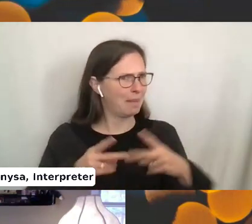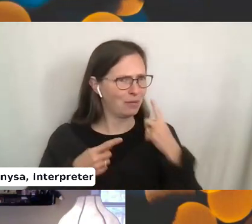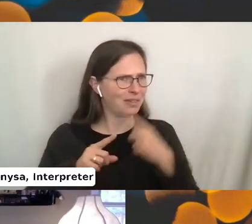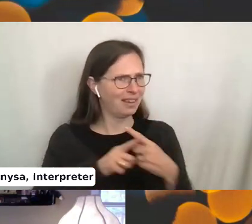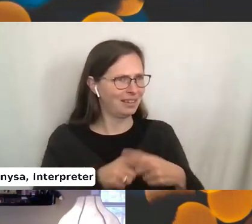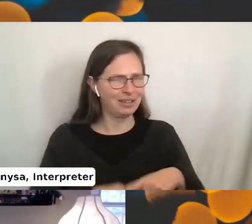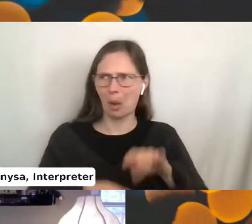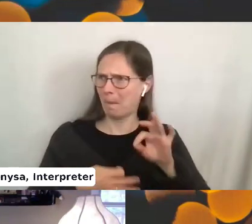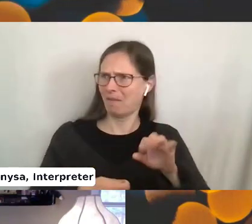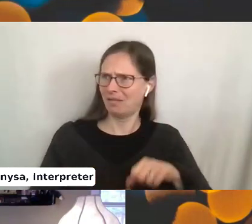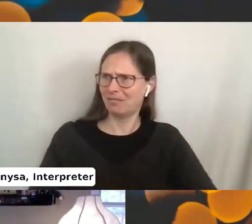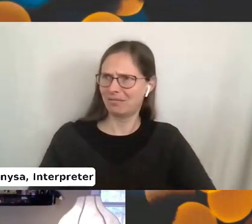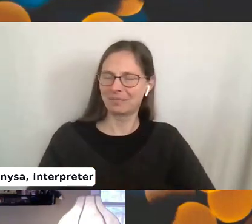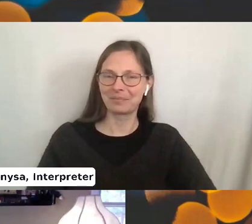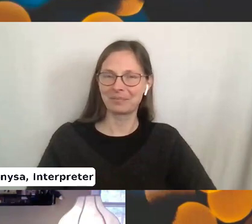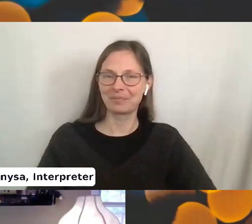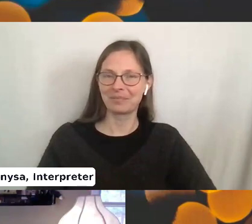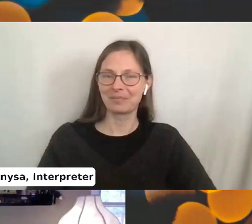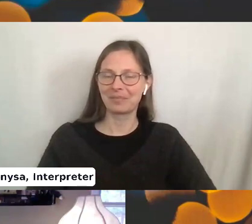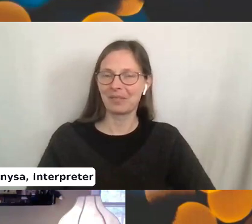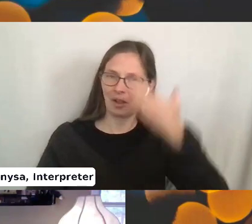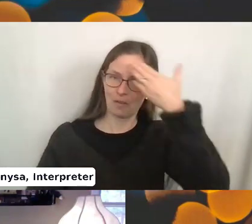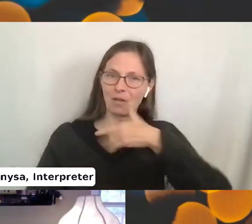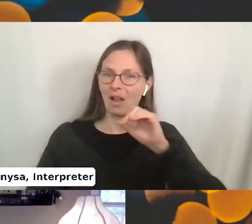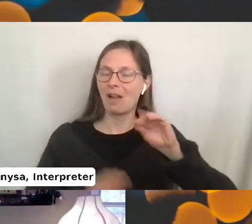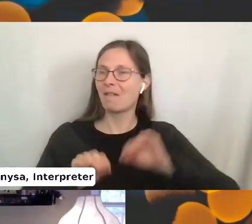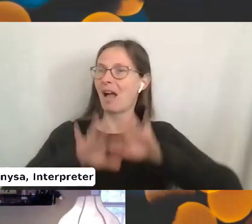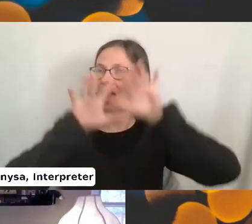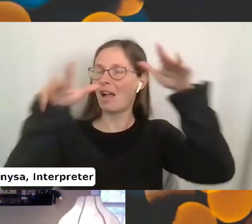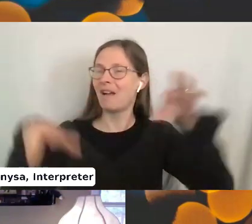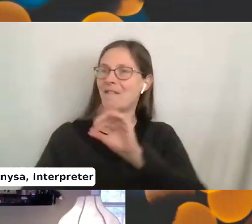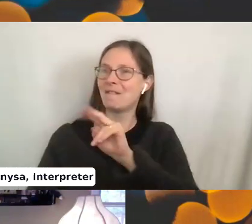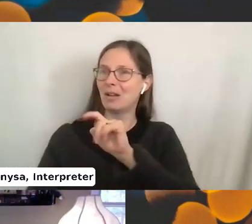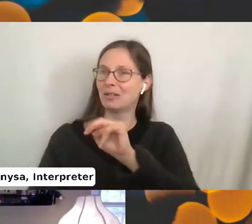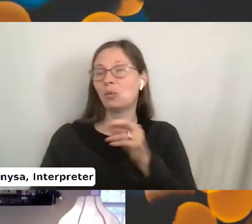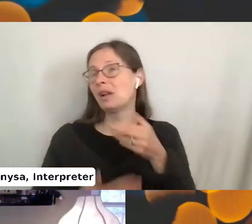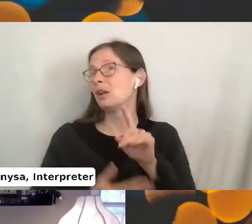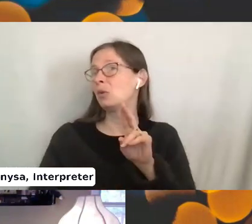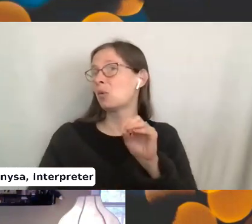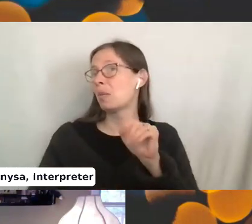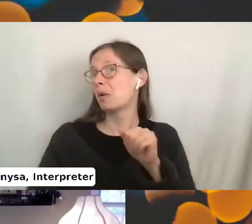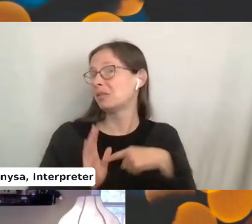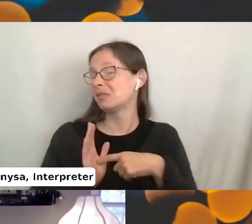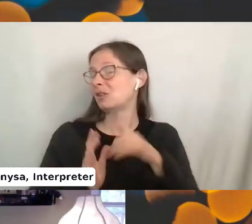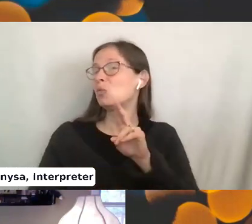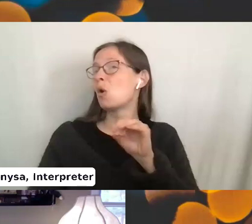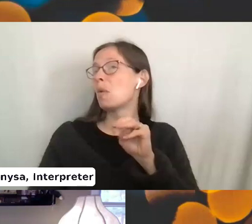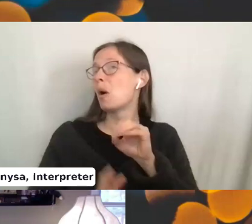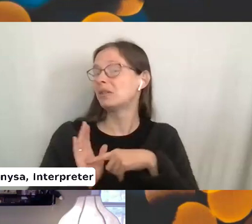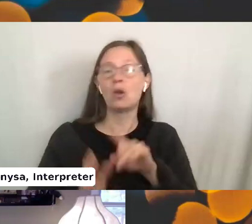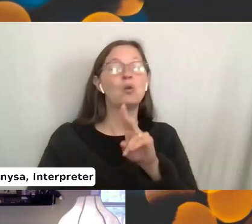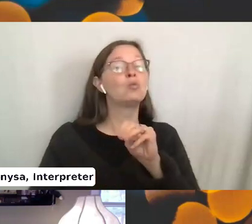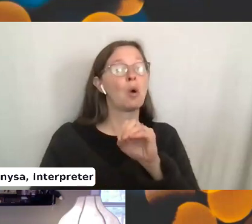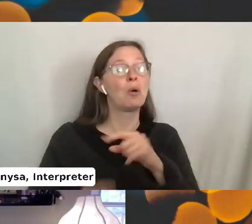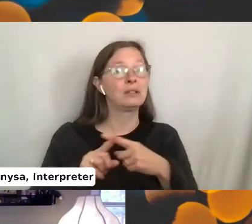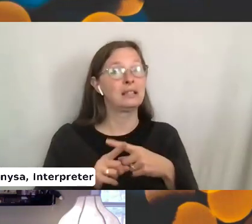It's perfect. Right in front of one of the fountains or near a Duomo, for example. That's right. Duomo knitting is big,